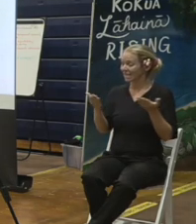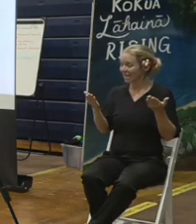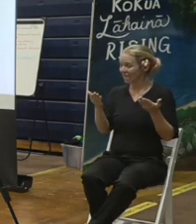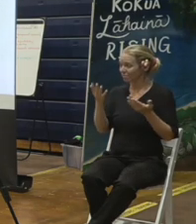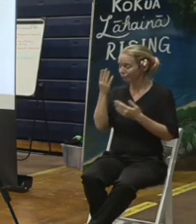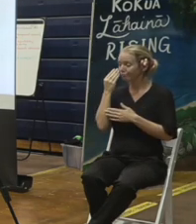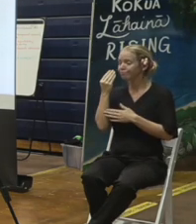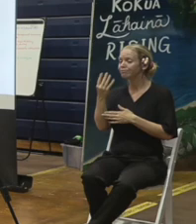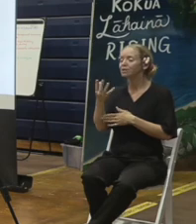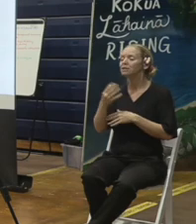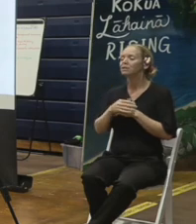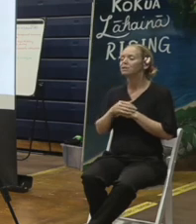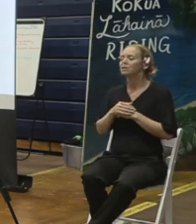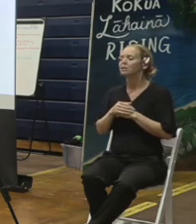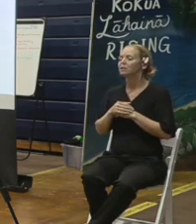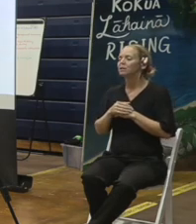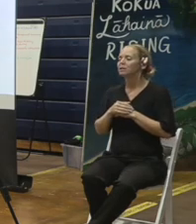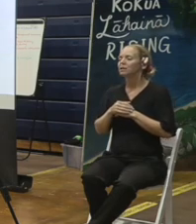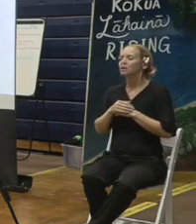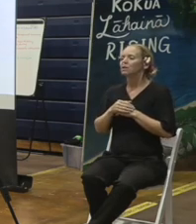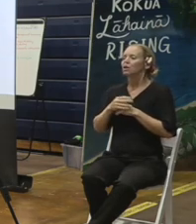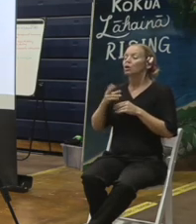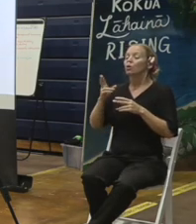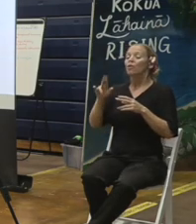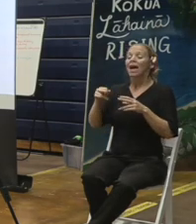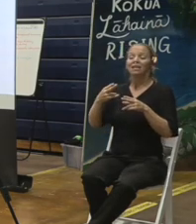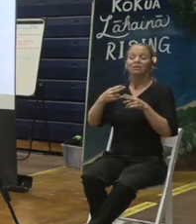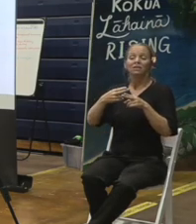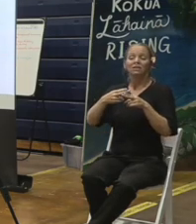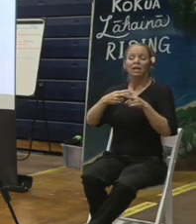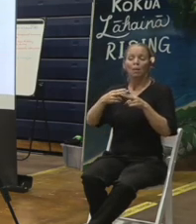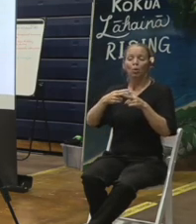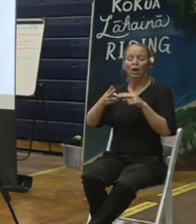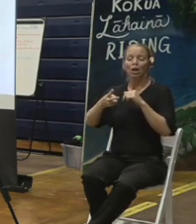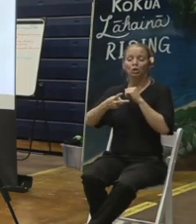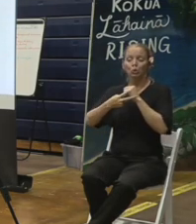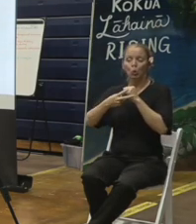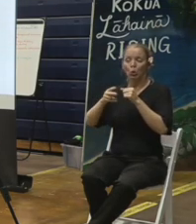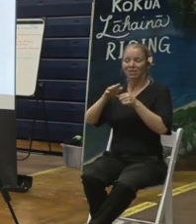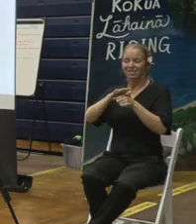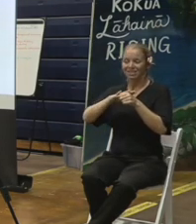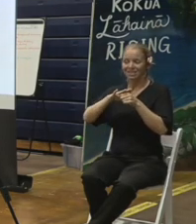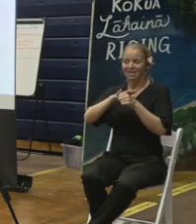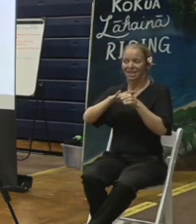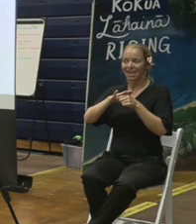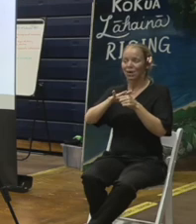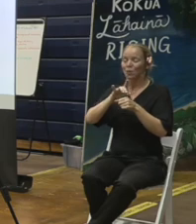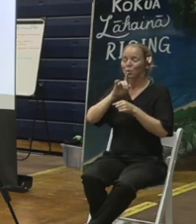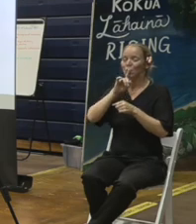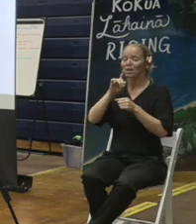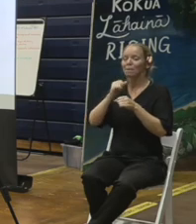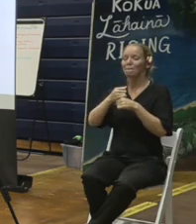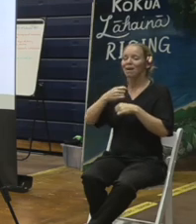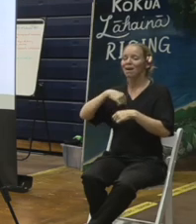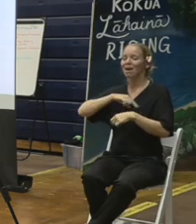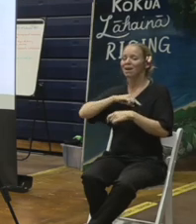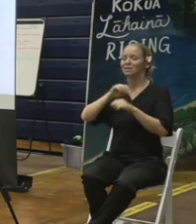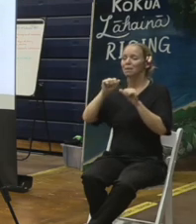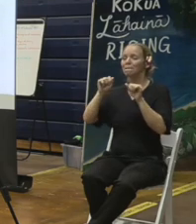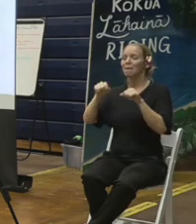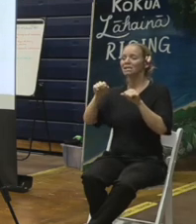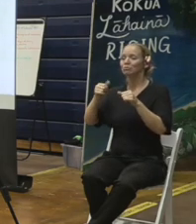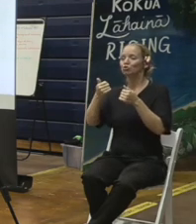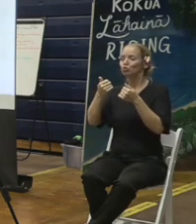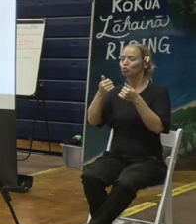emphasizing the purpose for the temporary debris storage site is as rapidly as possible for us to address the environmental hazards that